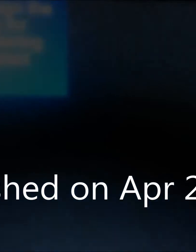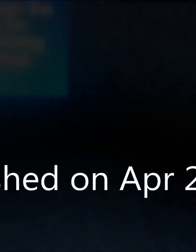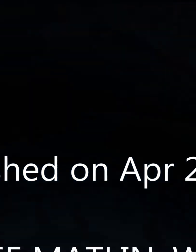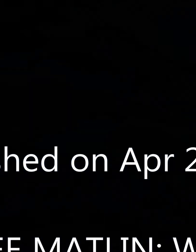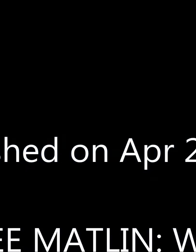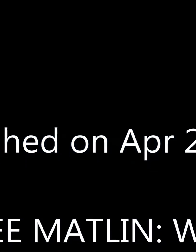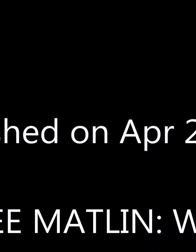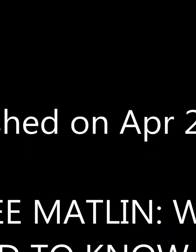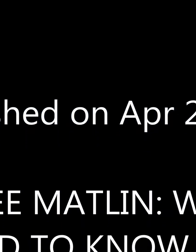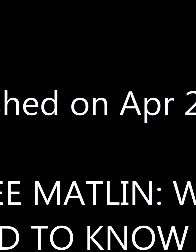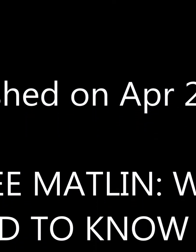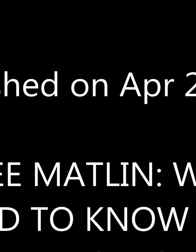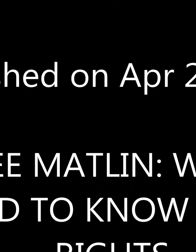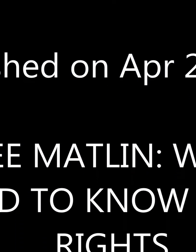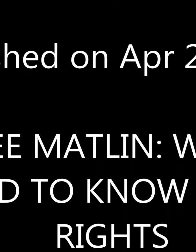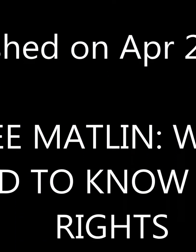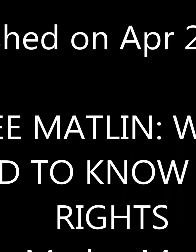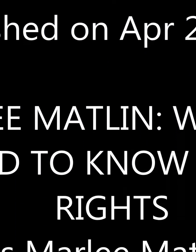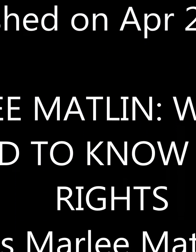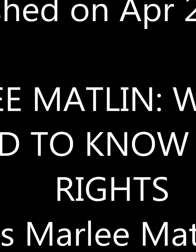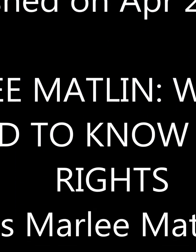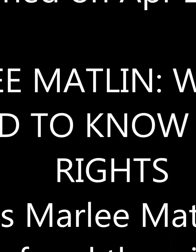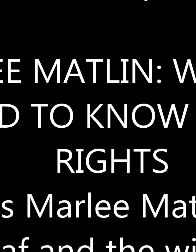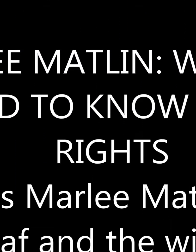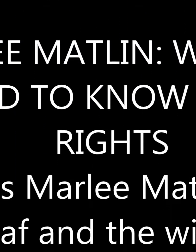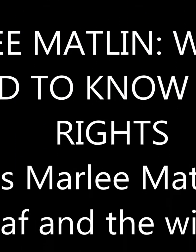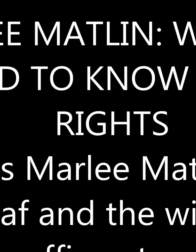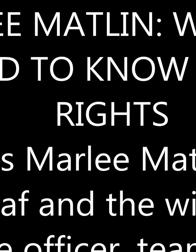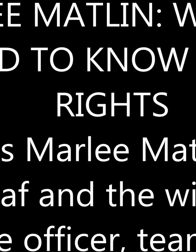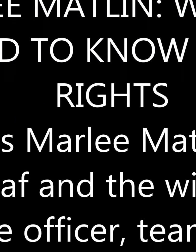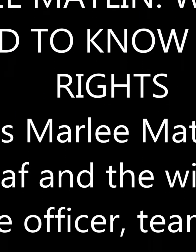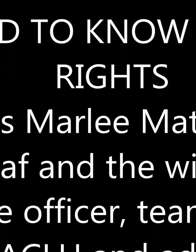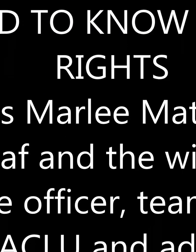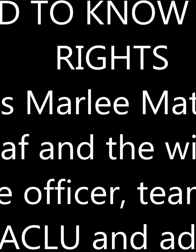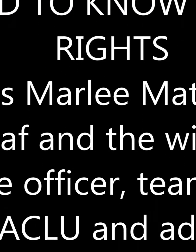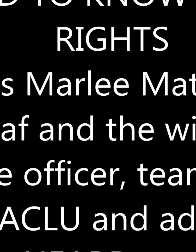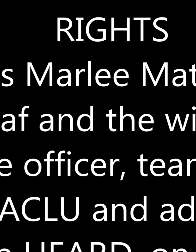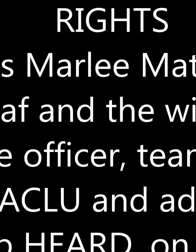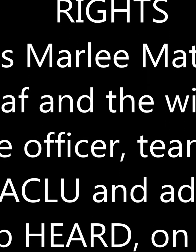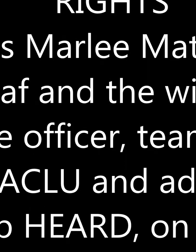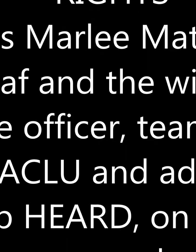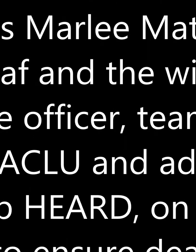We We The police will for the police.